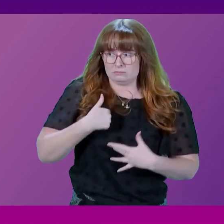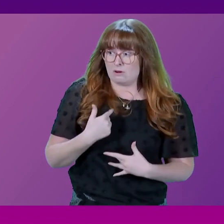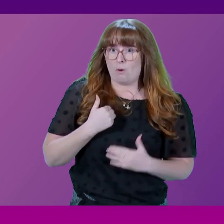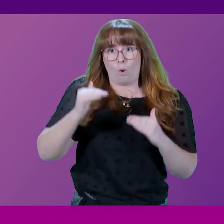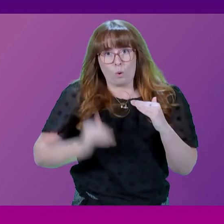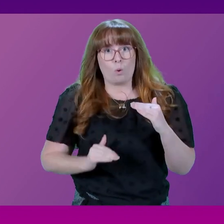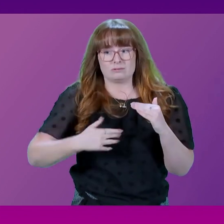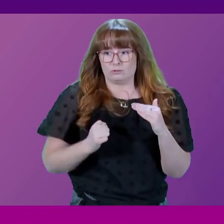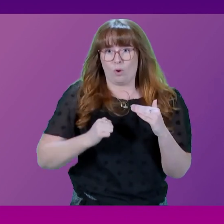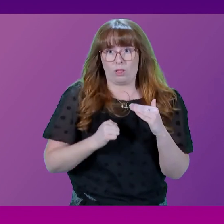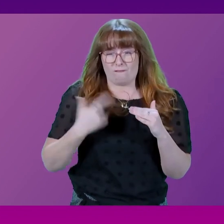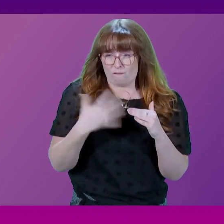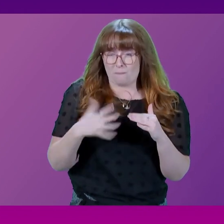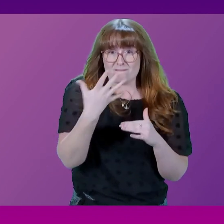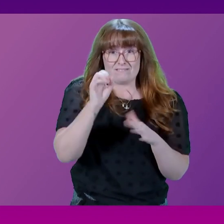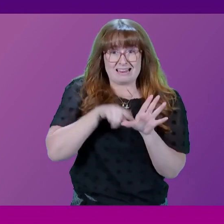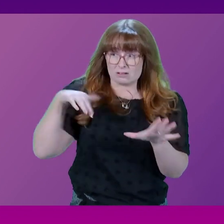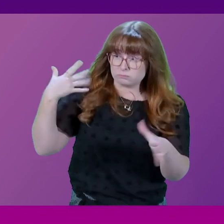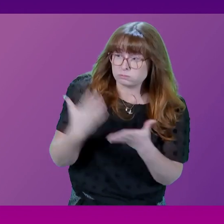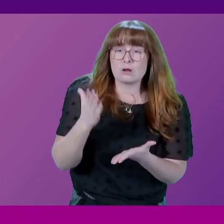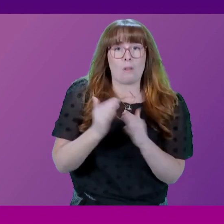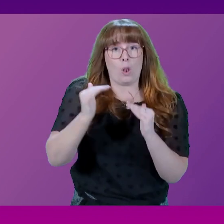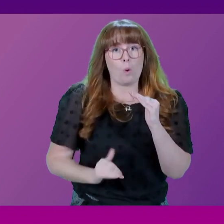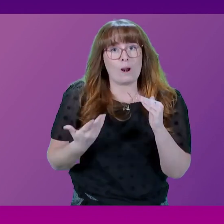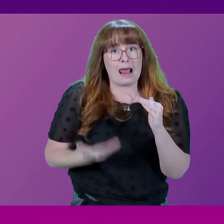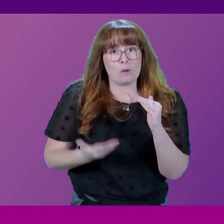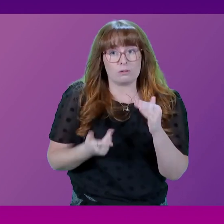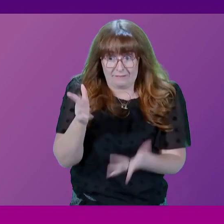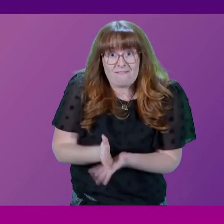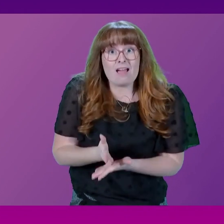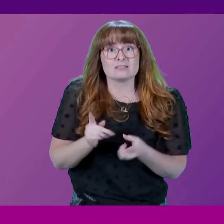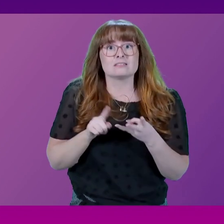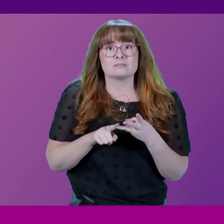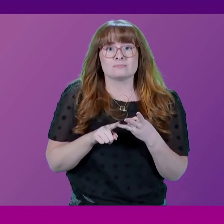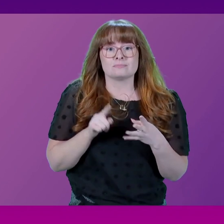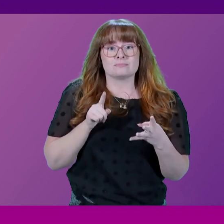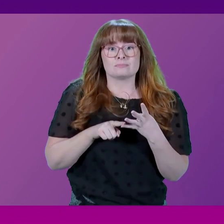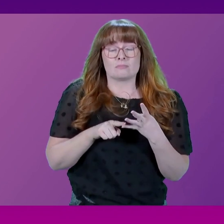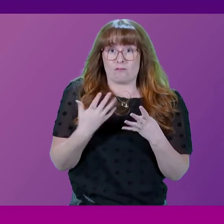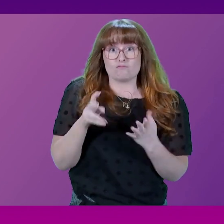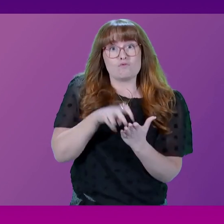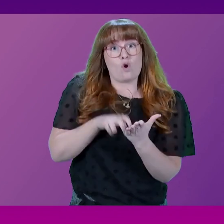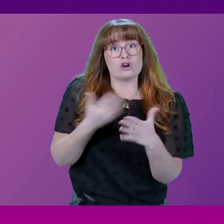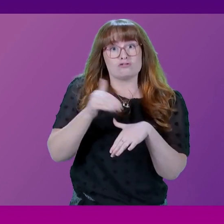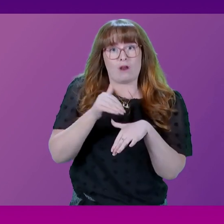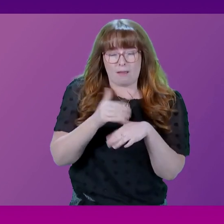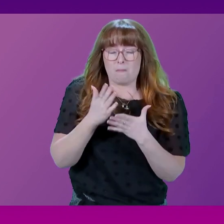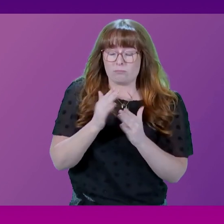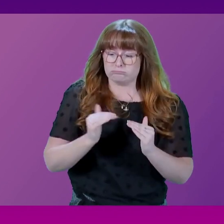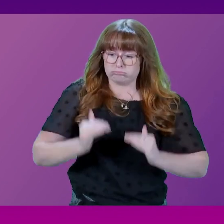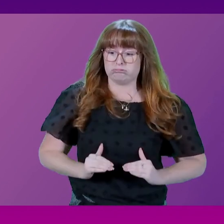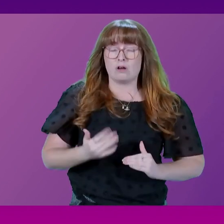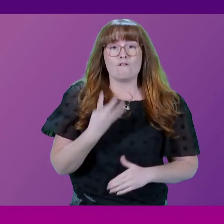lowest in Scotland in almost 50 years. Fact. In fact, recorded crime has fallen by